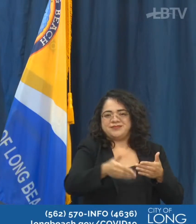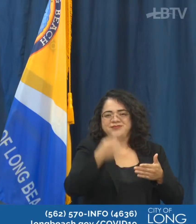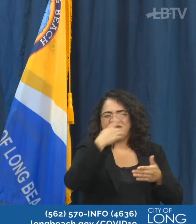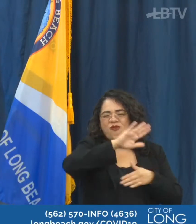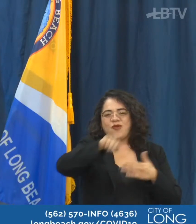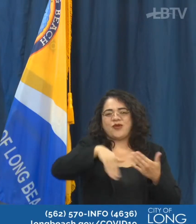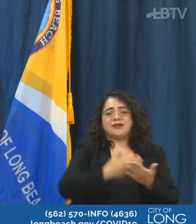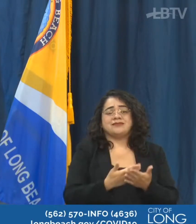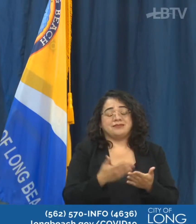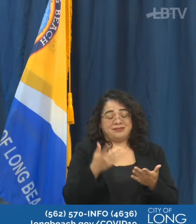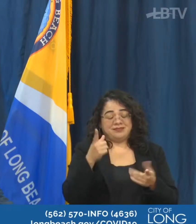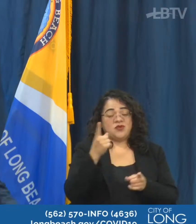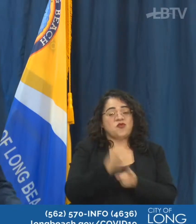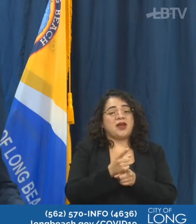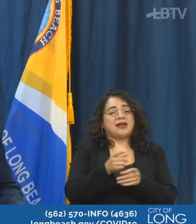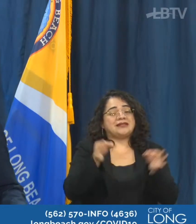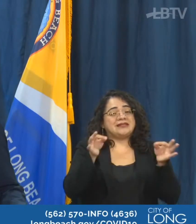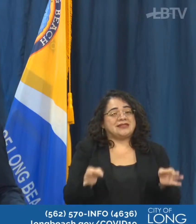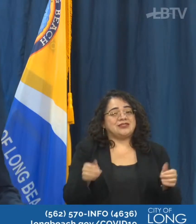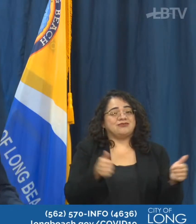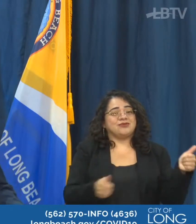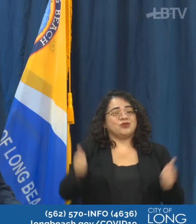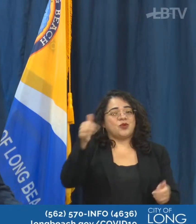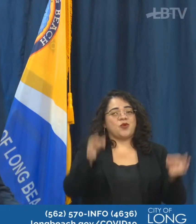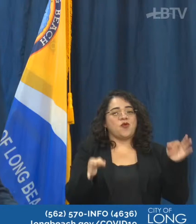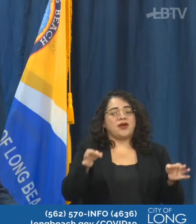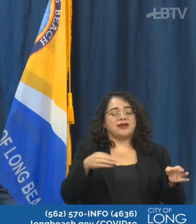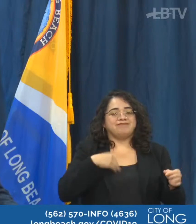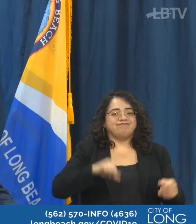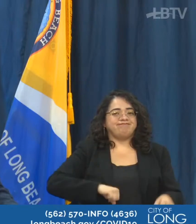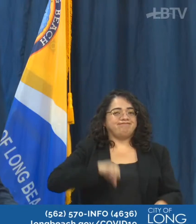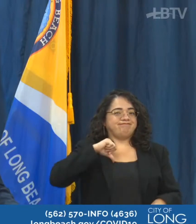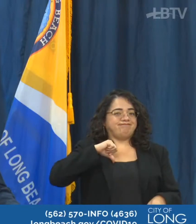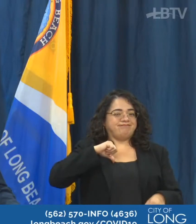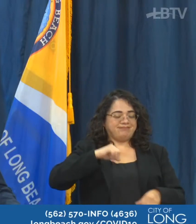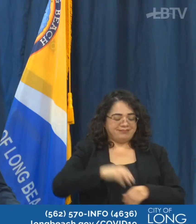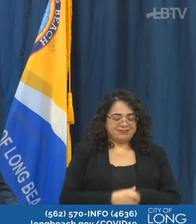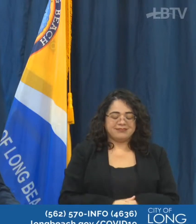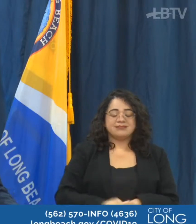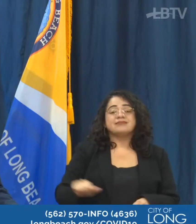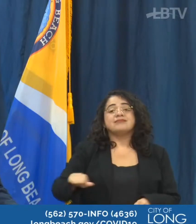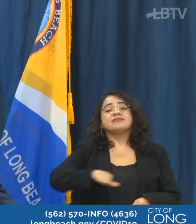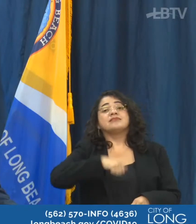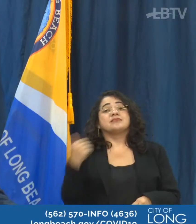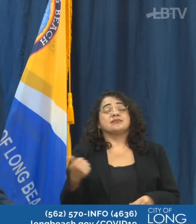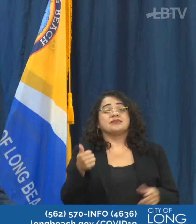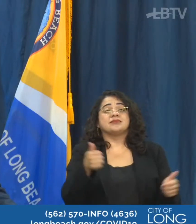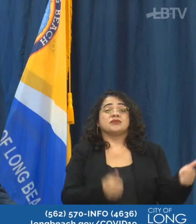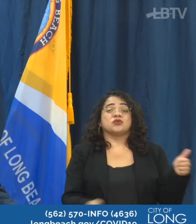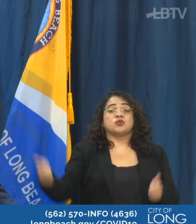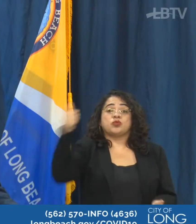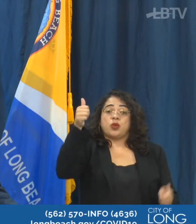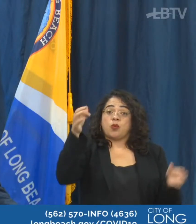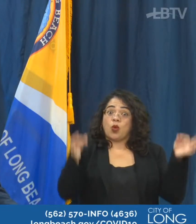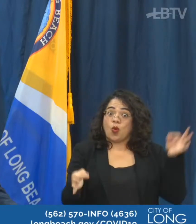decision. I also just want to want to note that earlier this week, the Supreme Court also